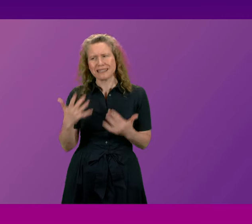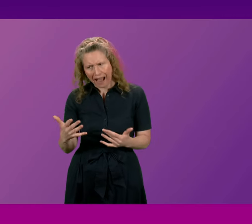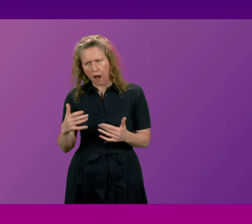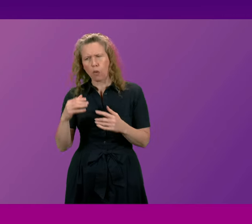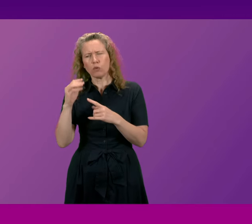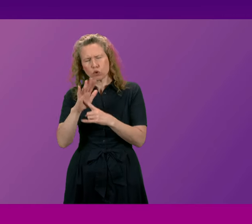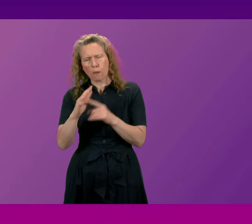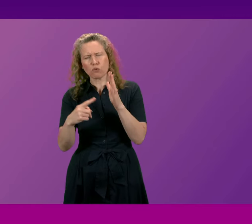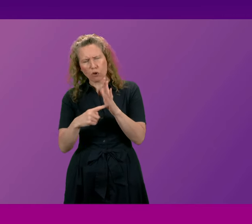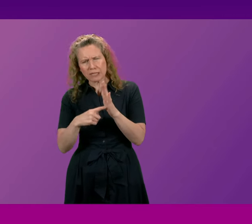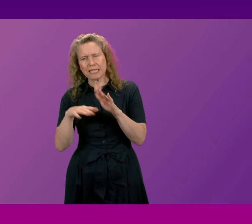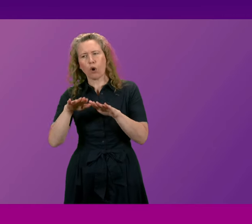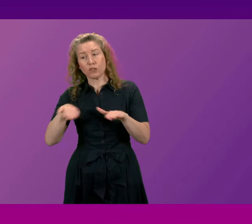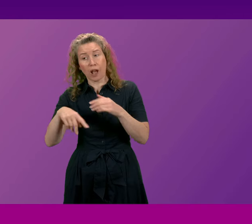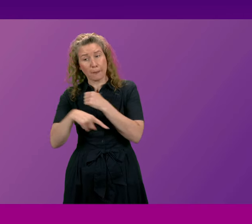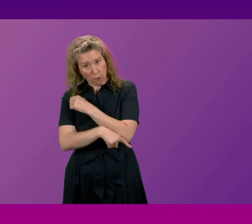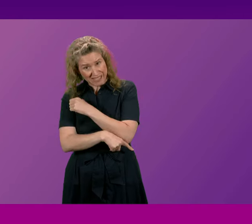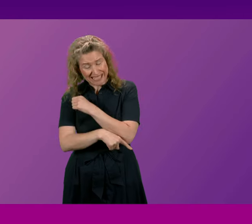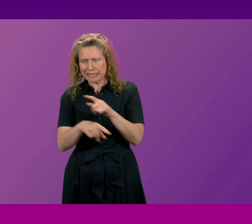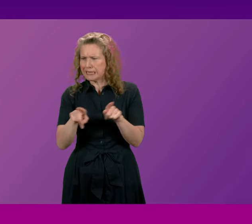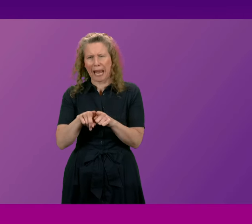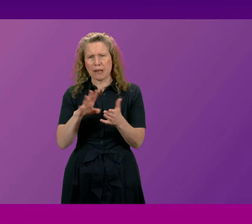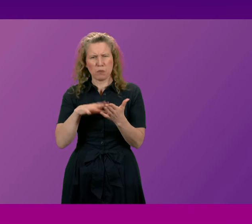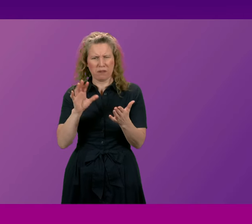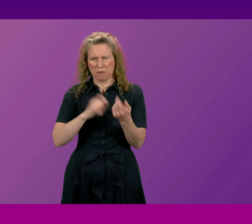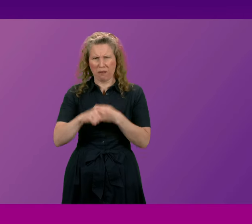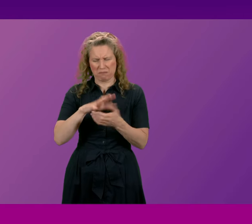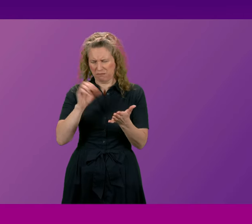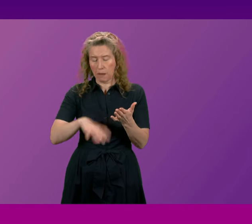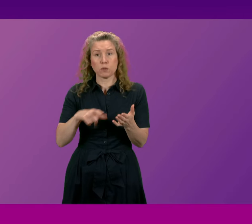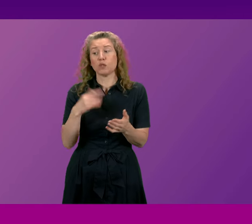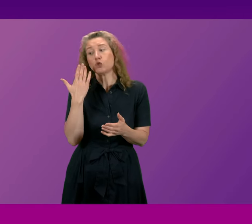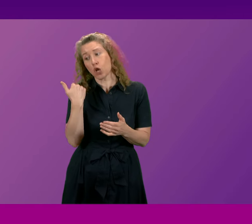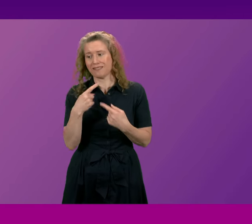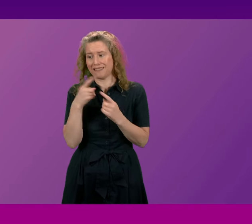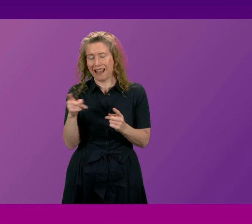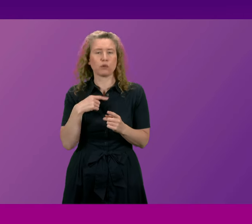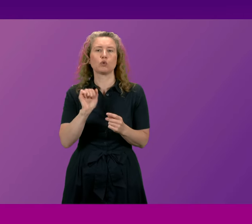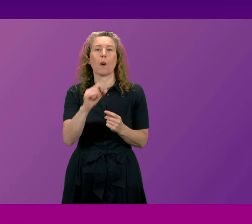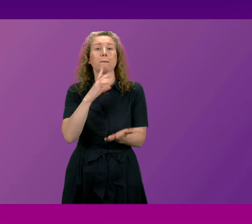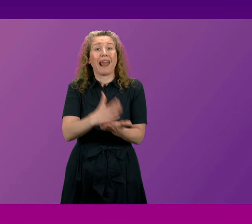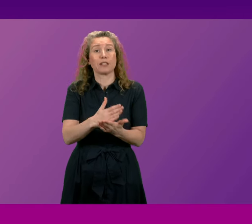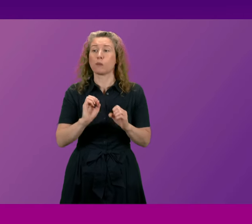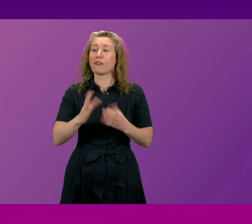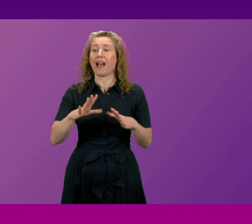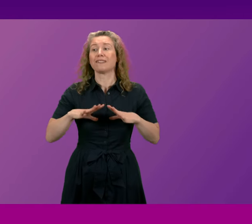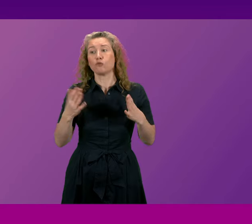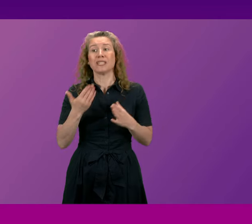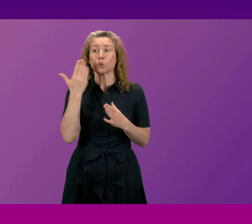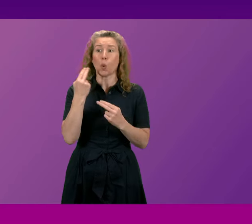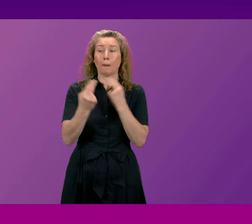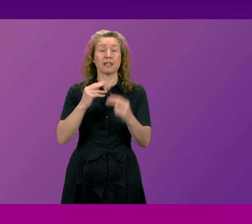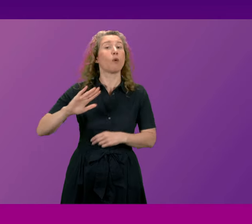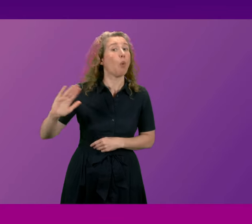poverty is going to go the same way because the first minister has just announced they have abandoned their pledge to provide free school meals